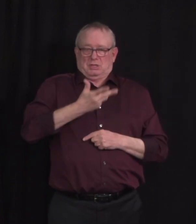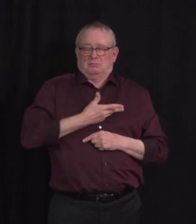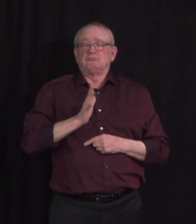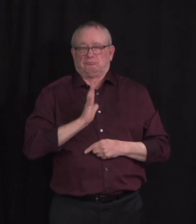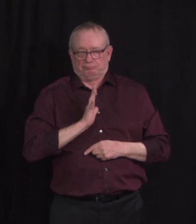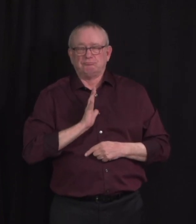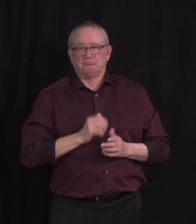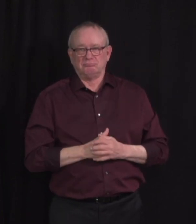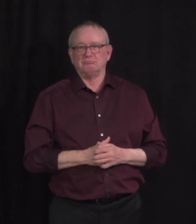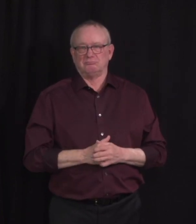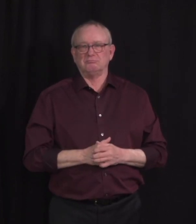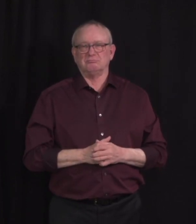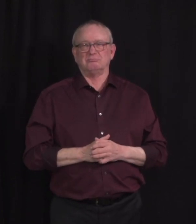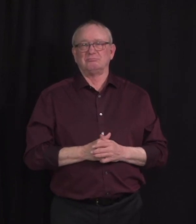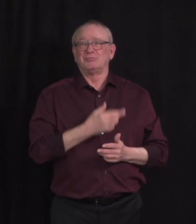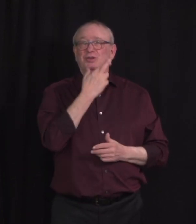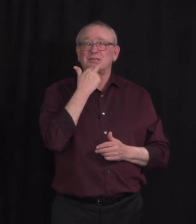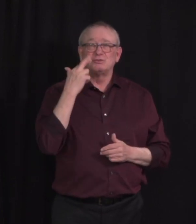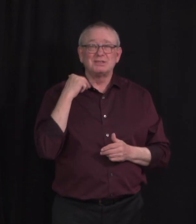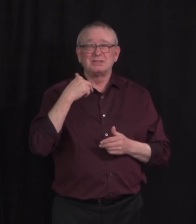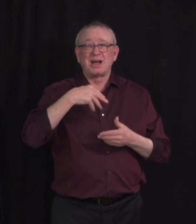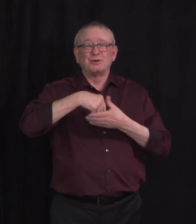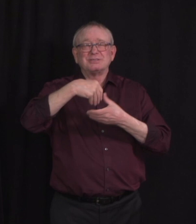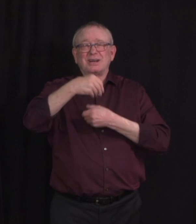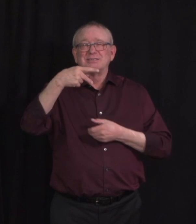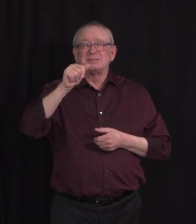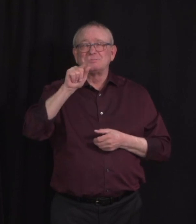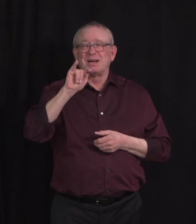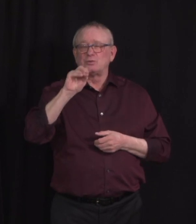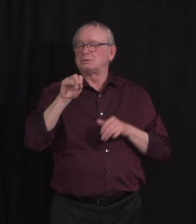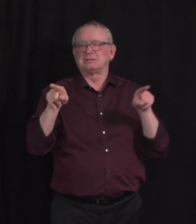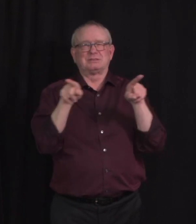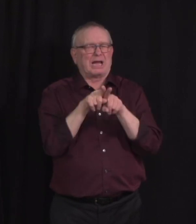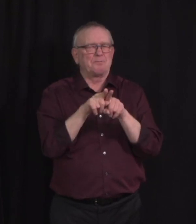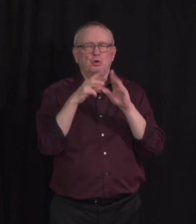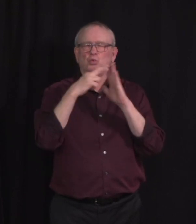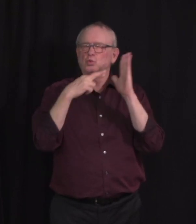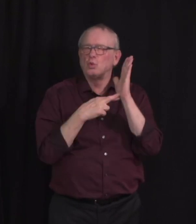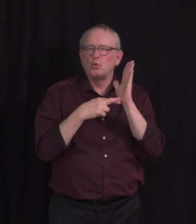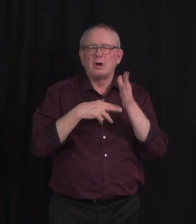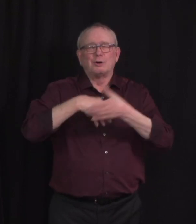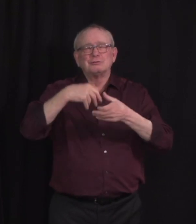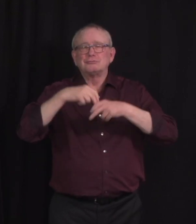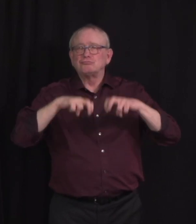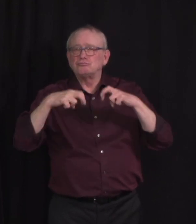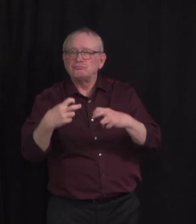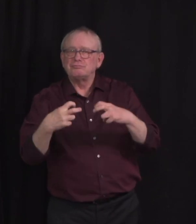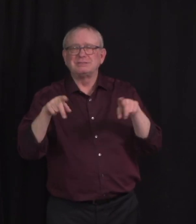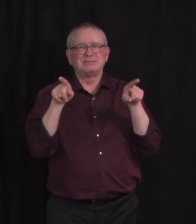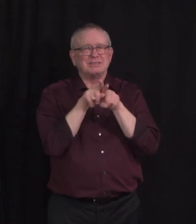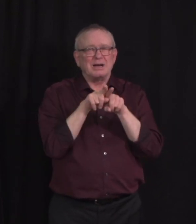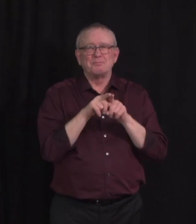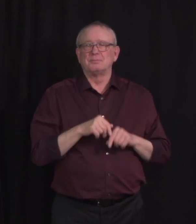to outdoor patios at restaurants and bars as well. Please remember that the staff in these businesses did not make